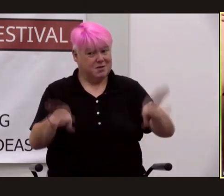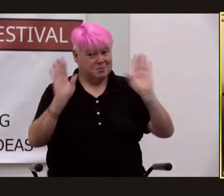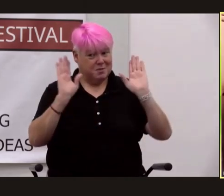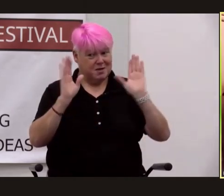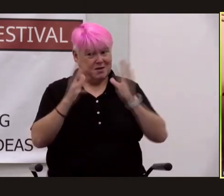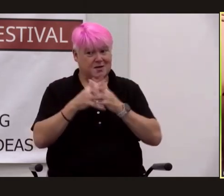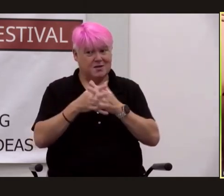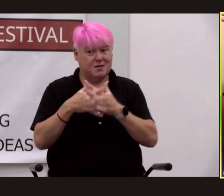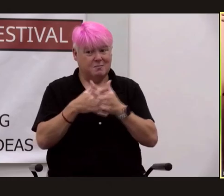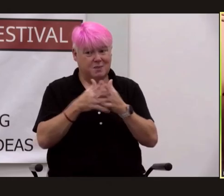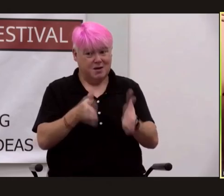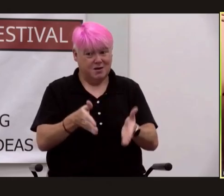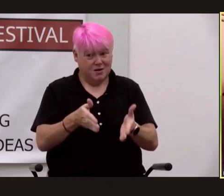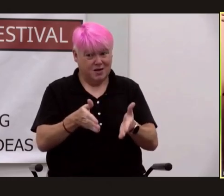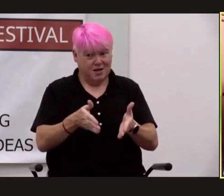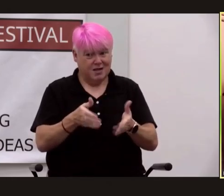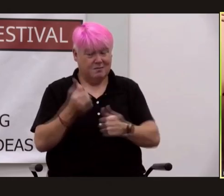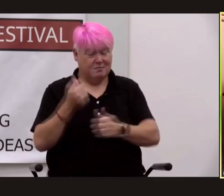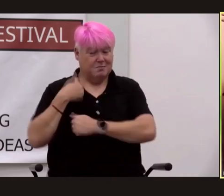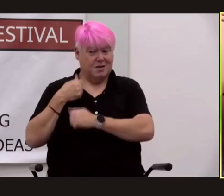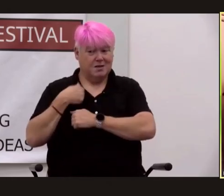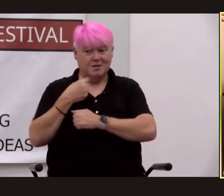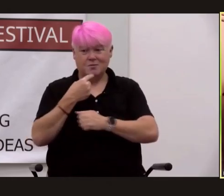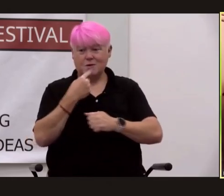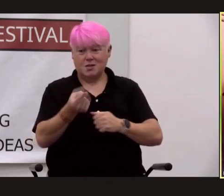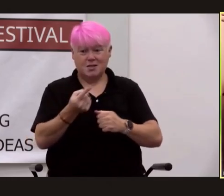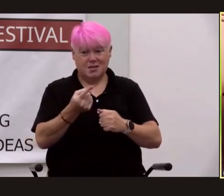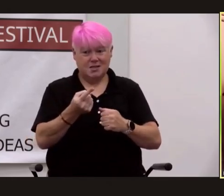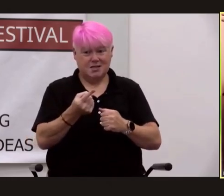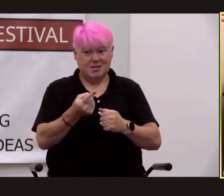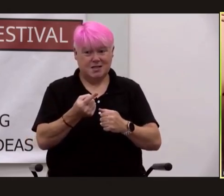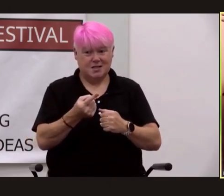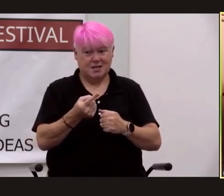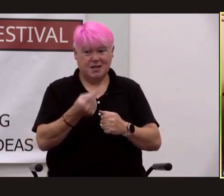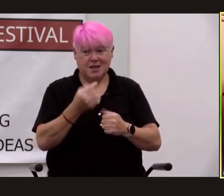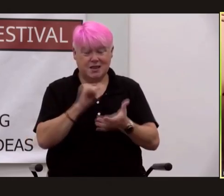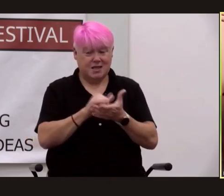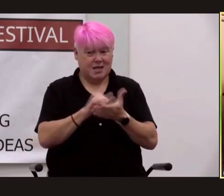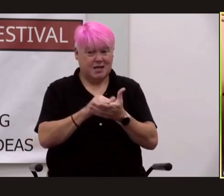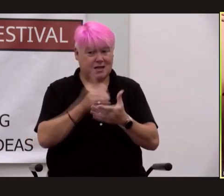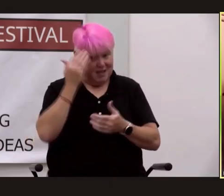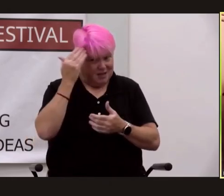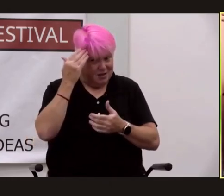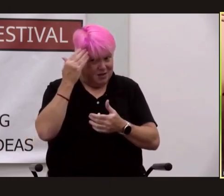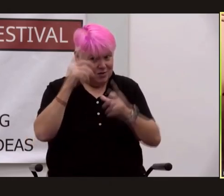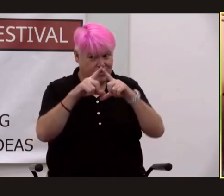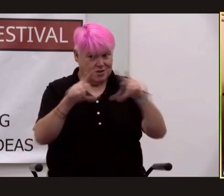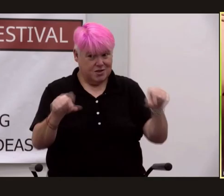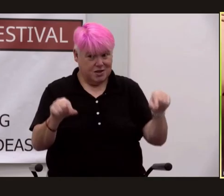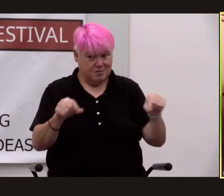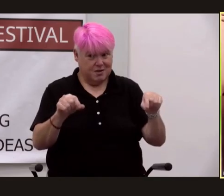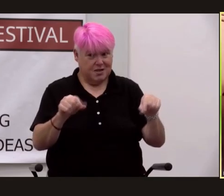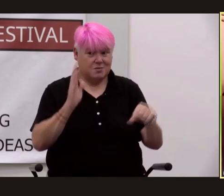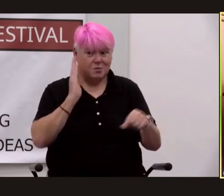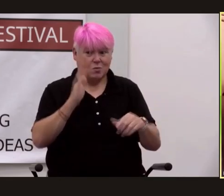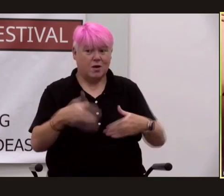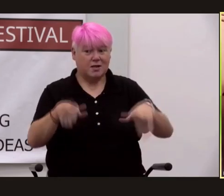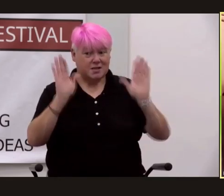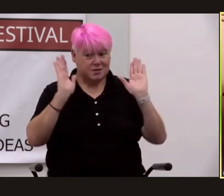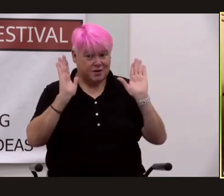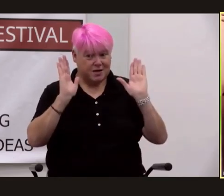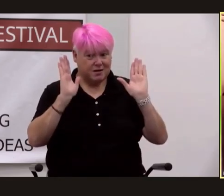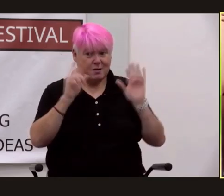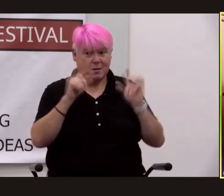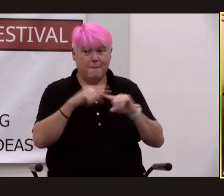military were telling truman that they knew the japanese were willing to surrender but the necessity